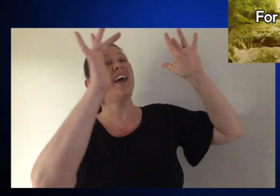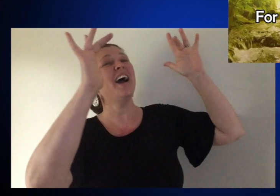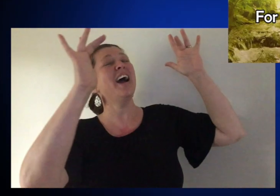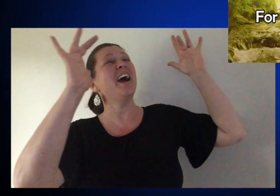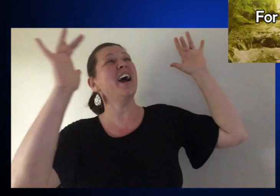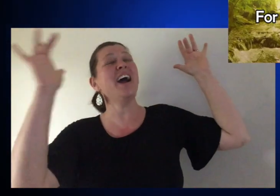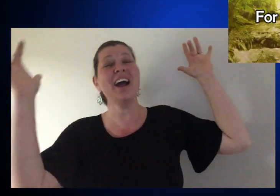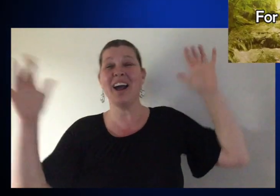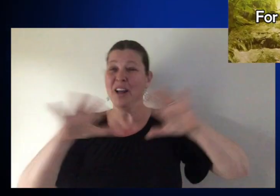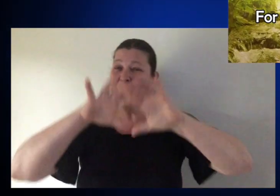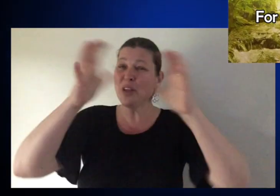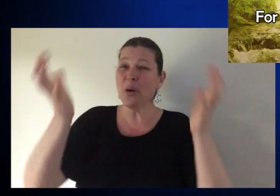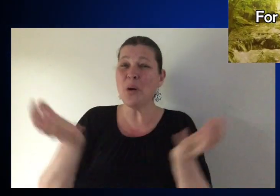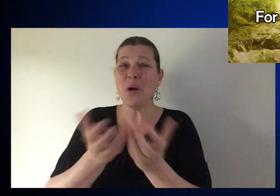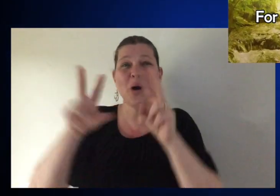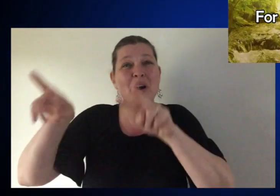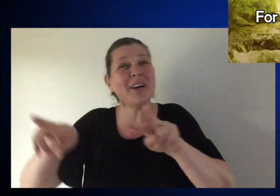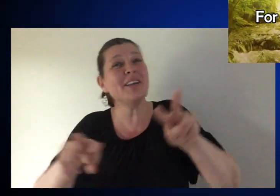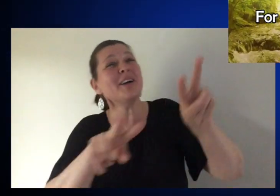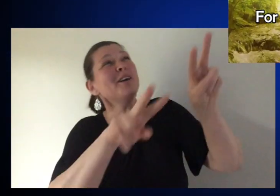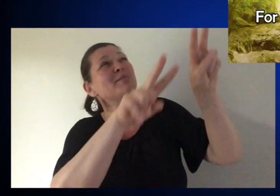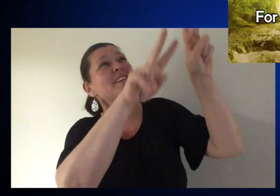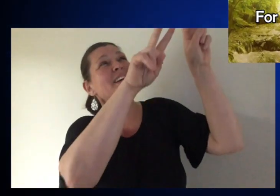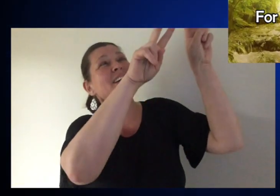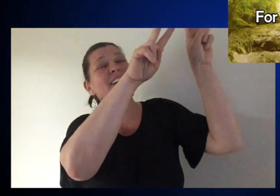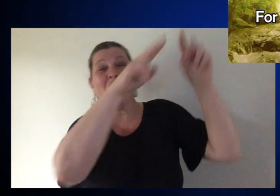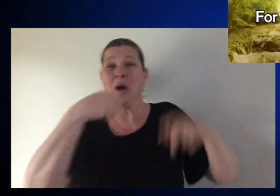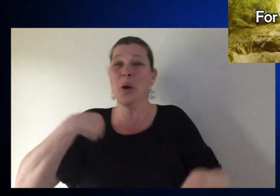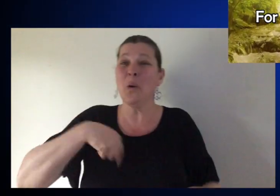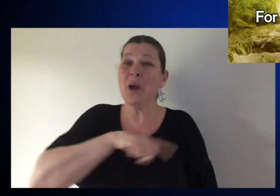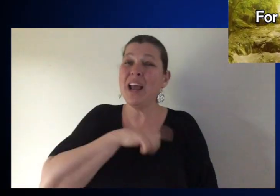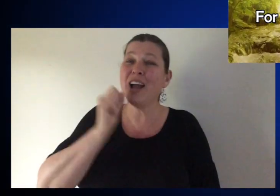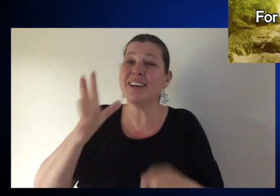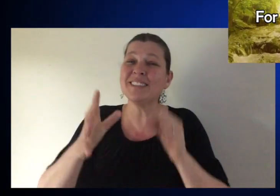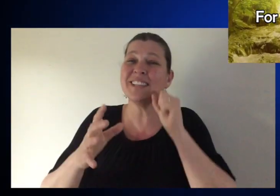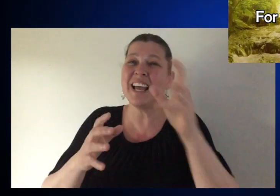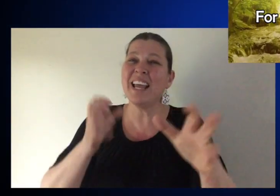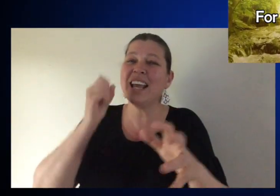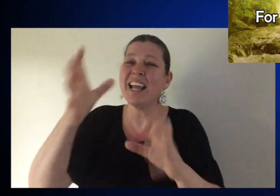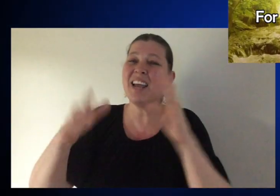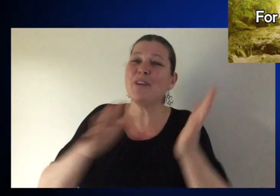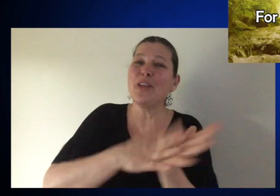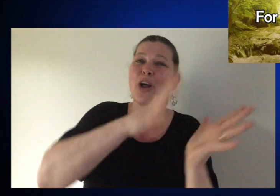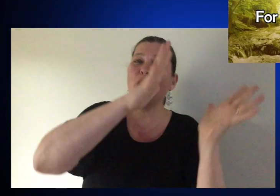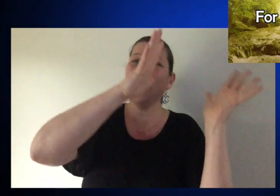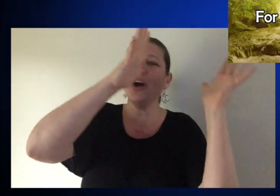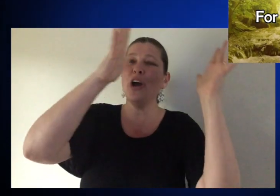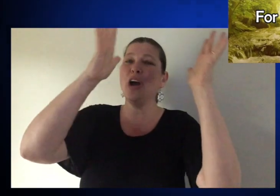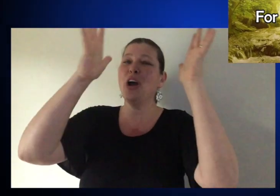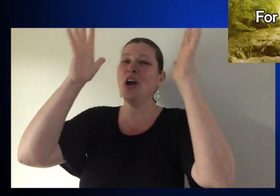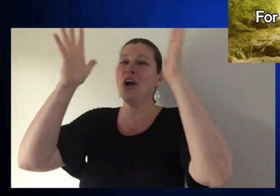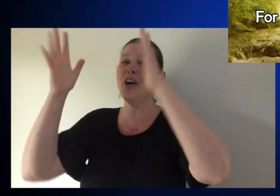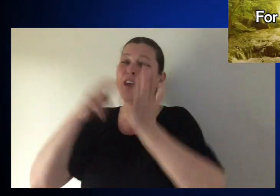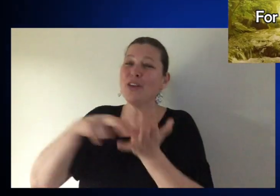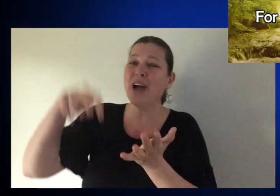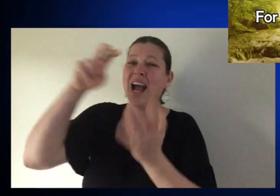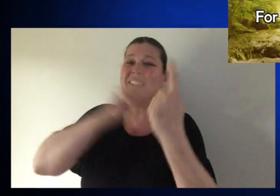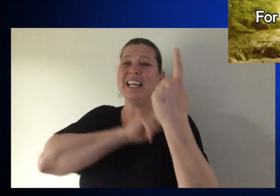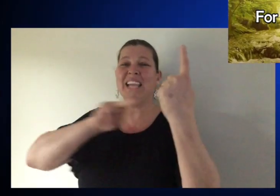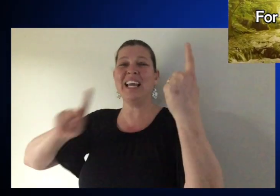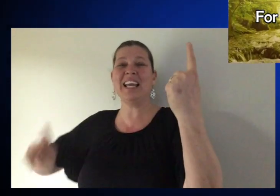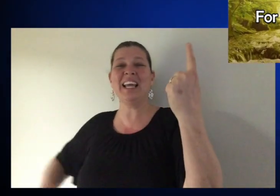light and let the whole world sing Singing holy glory